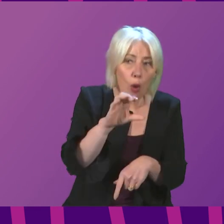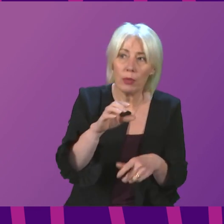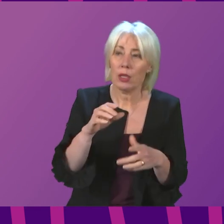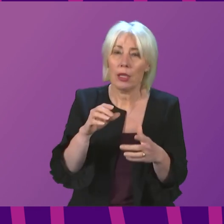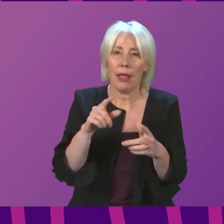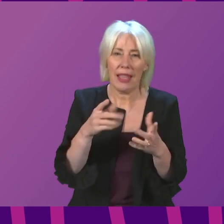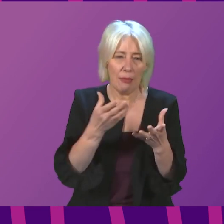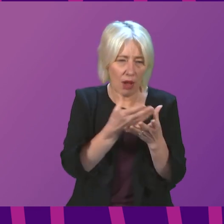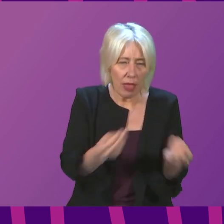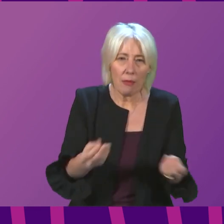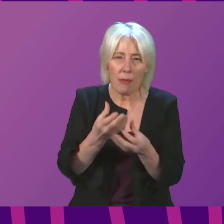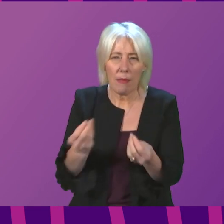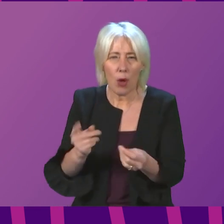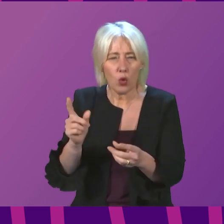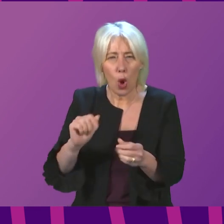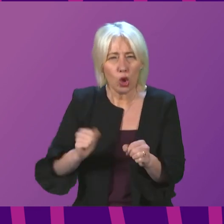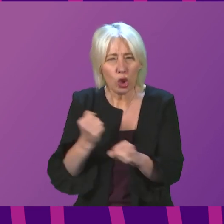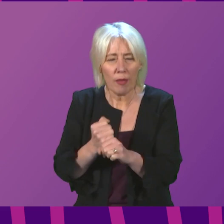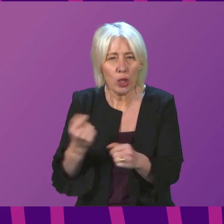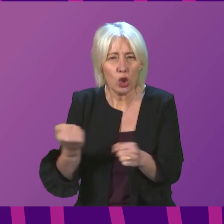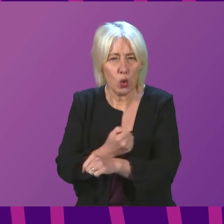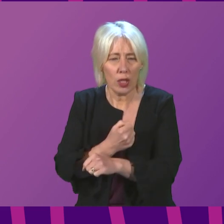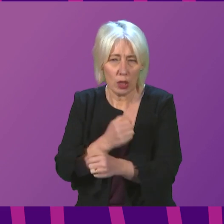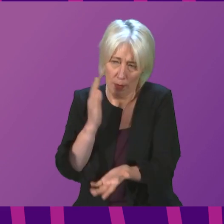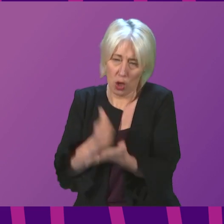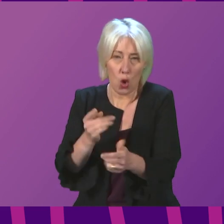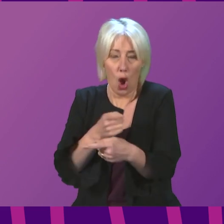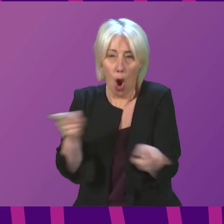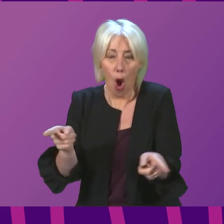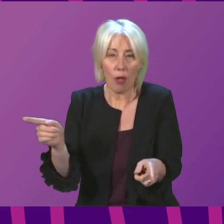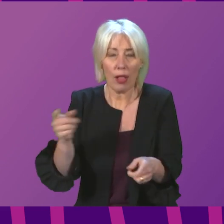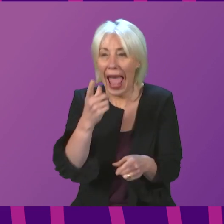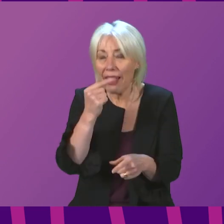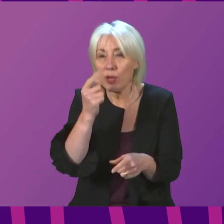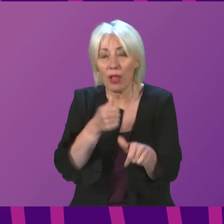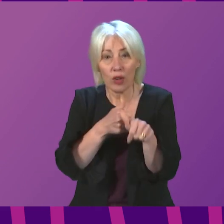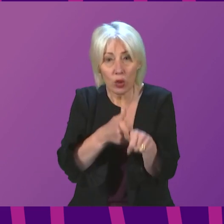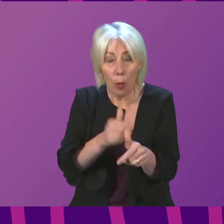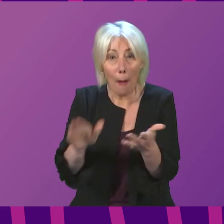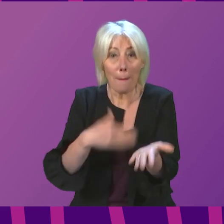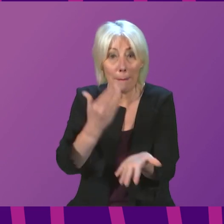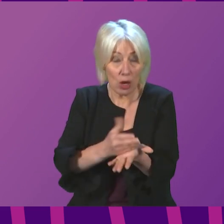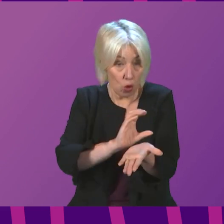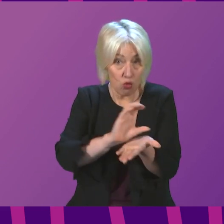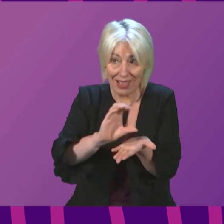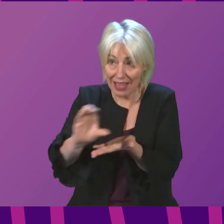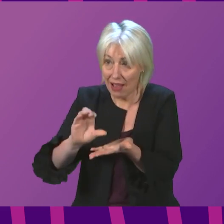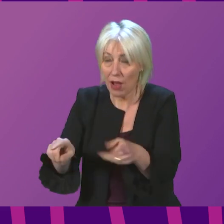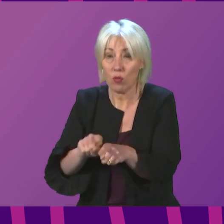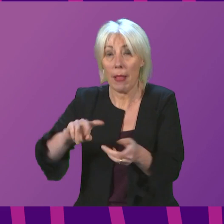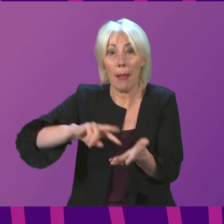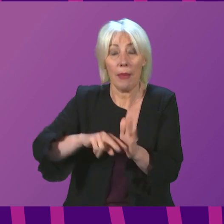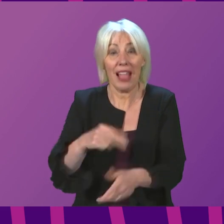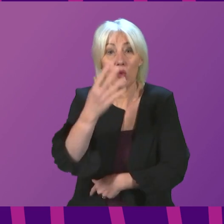the cracks. What action is the Scottish Government taking to ensure that all those that are eligible for support are actually receiving it? What plans are in place now